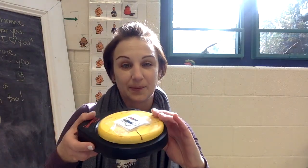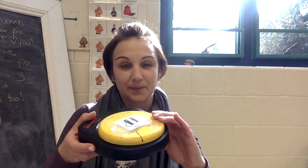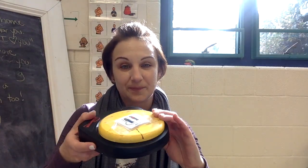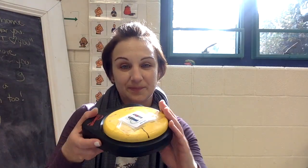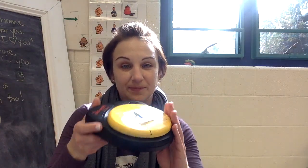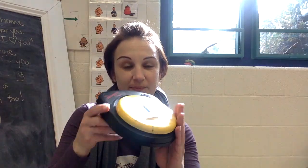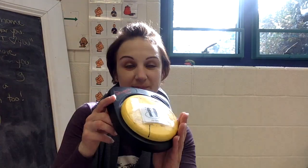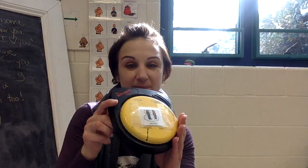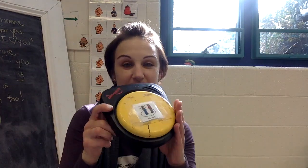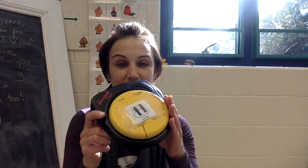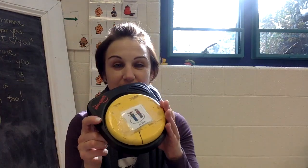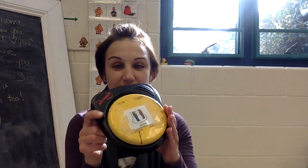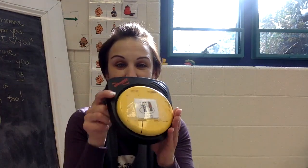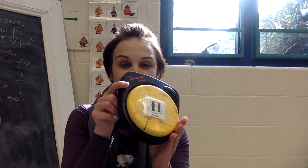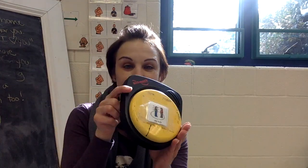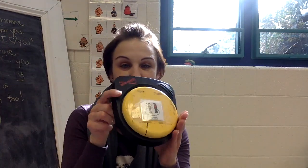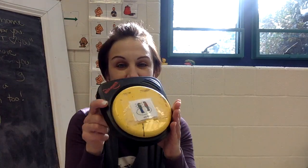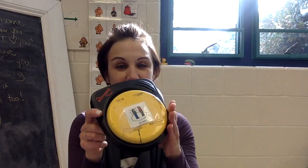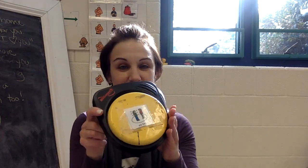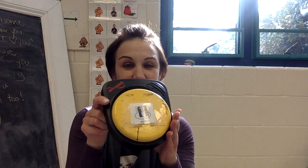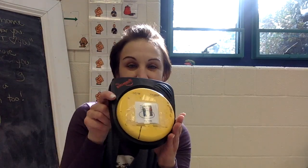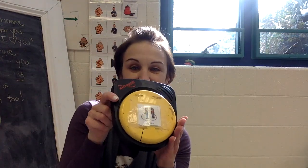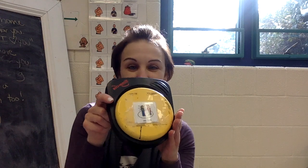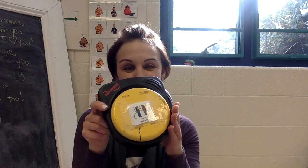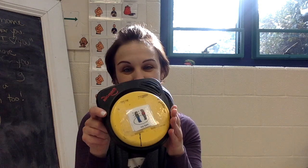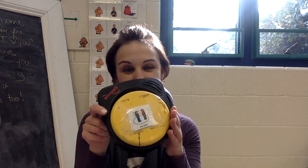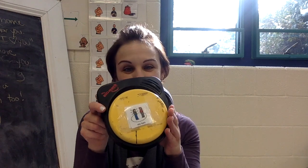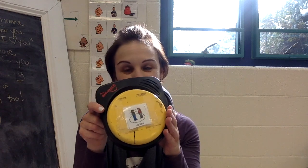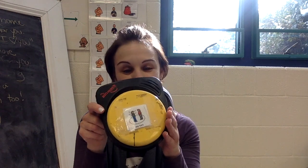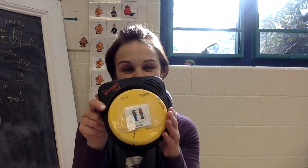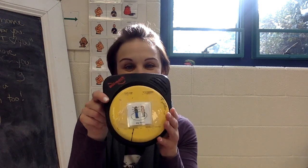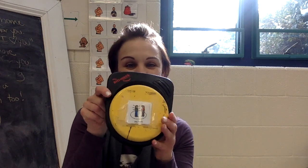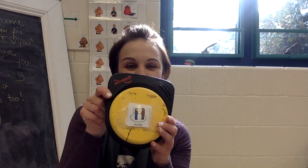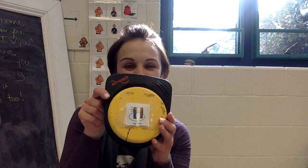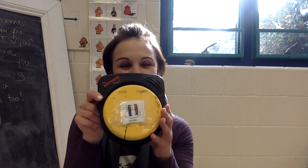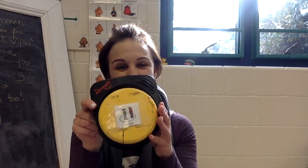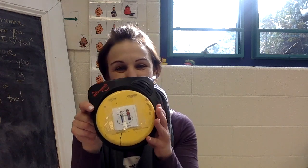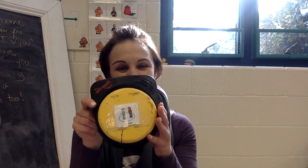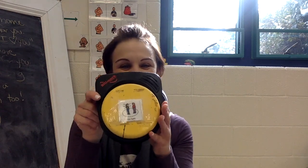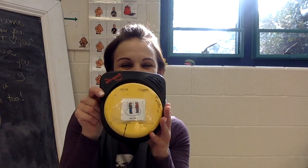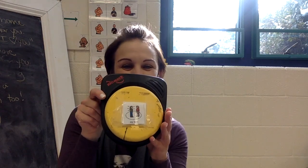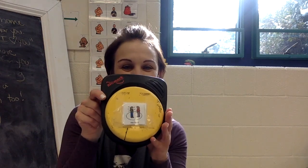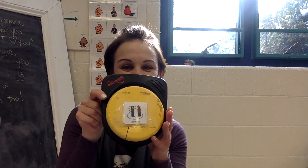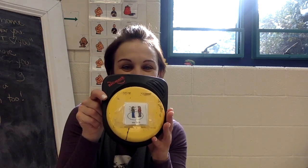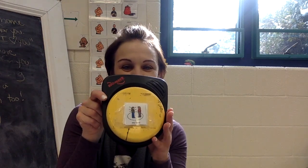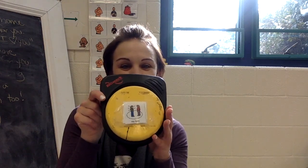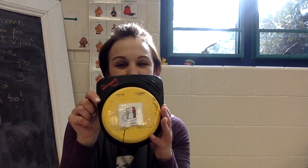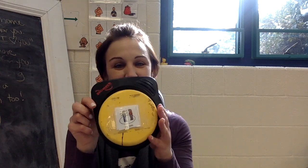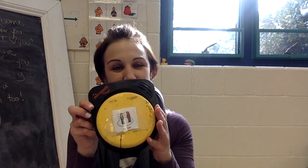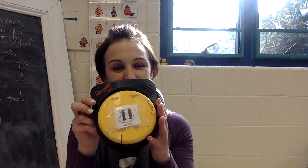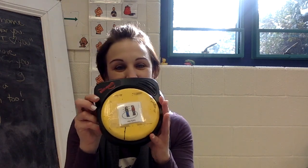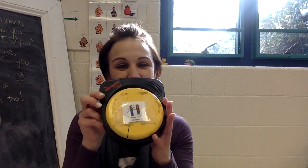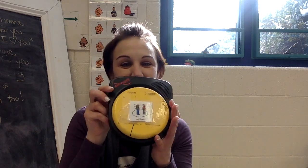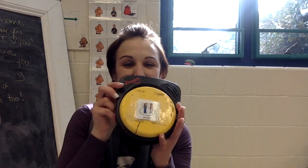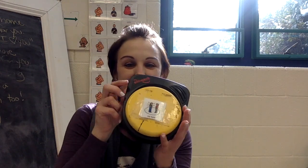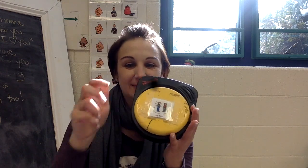My Turn, Your Turn. My Turn, Your Turn.